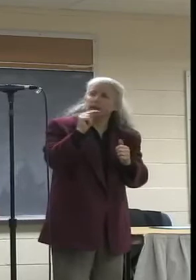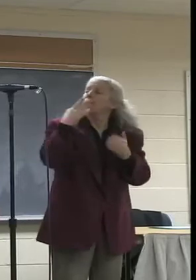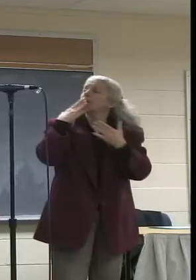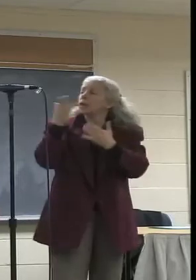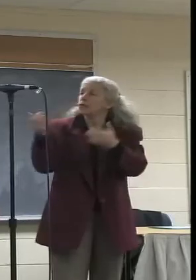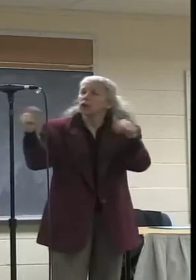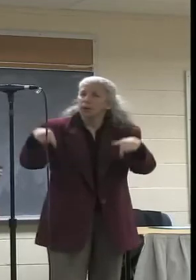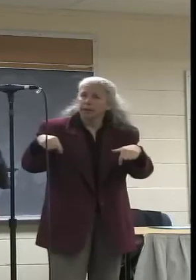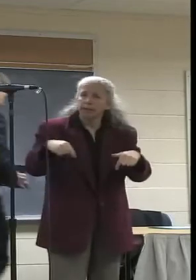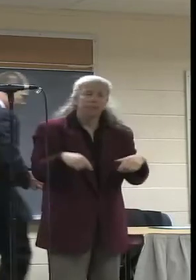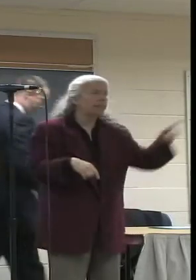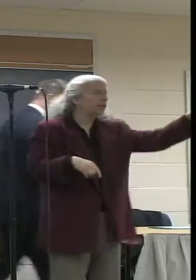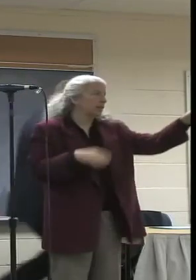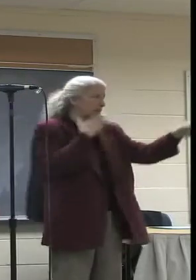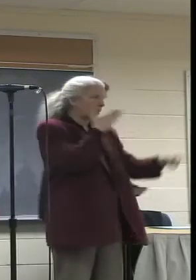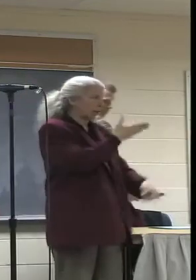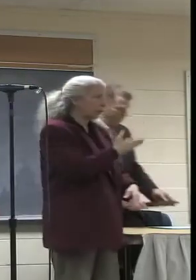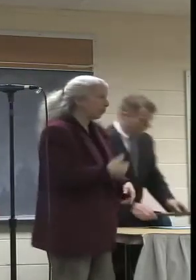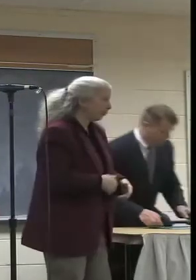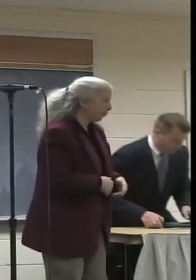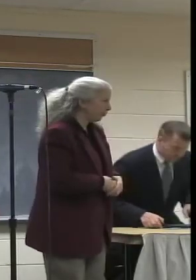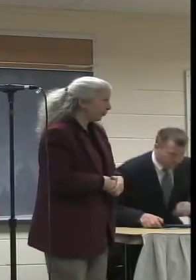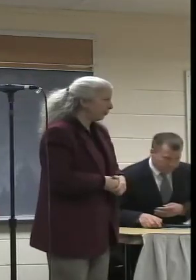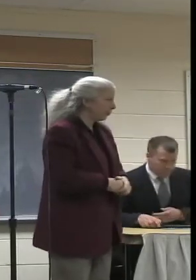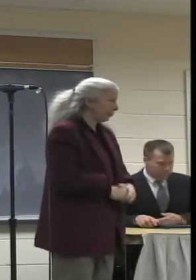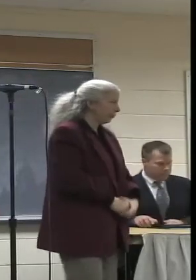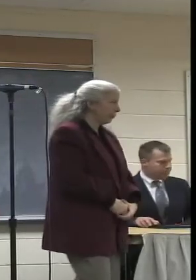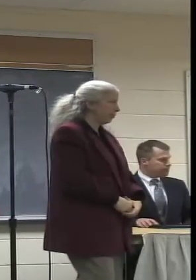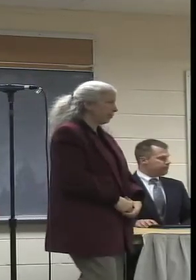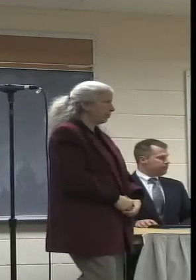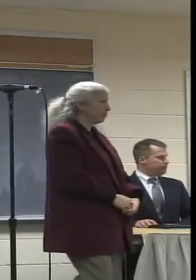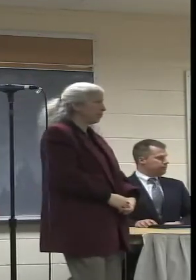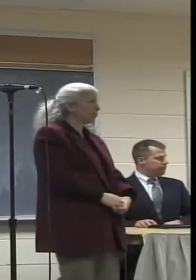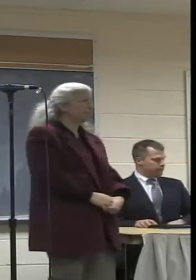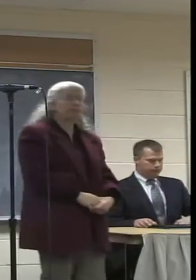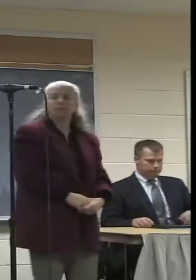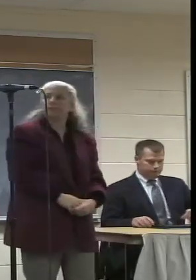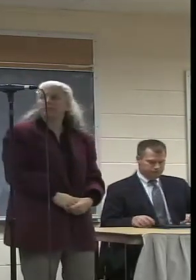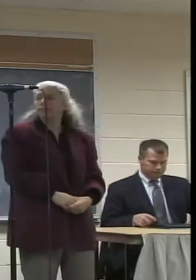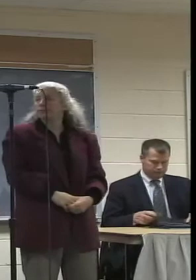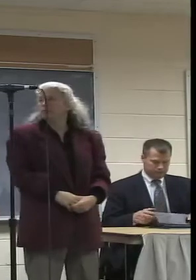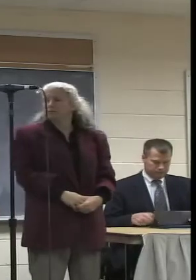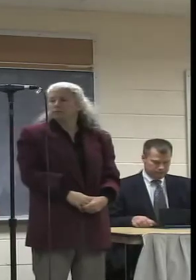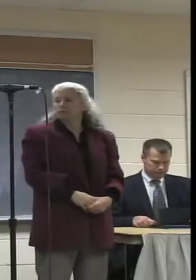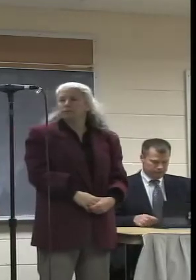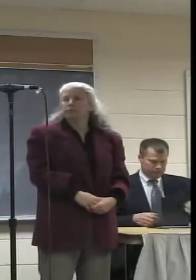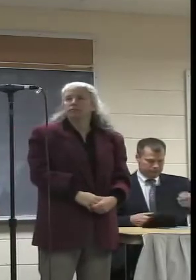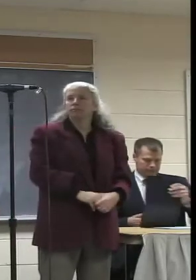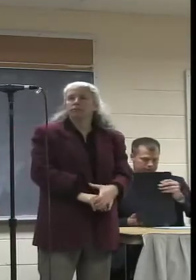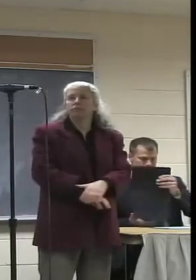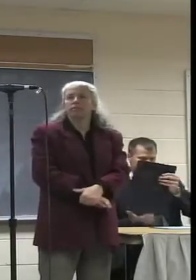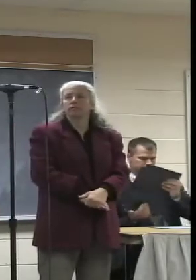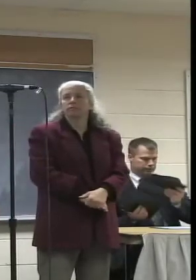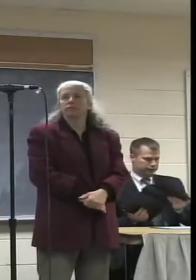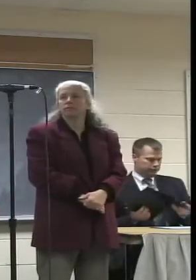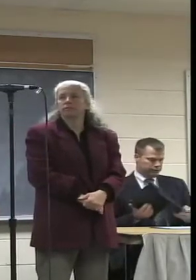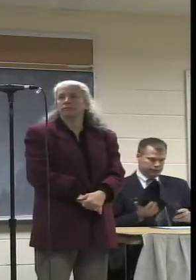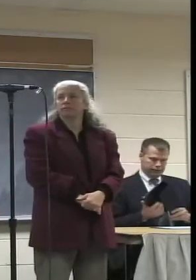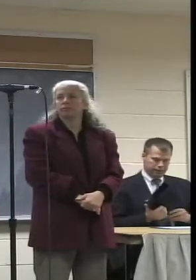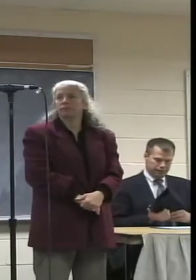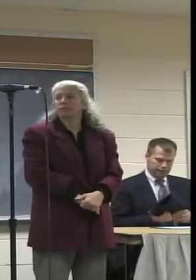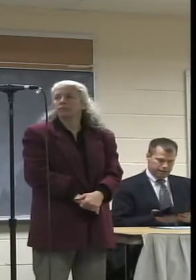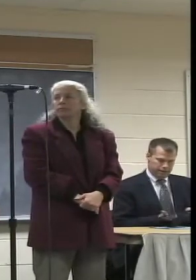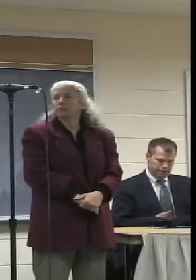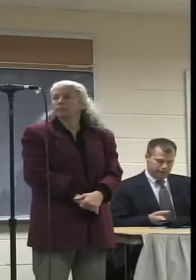Thank you. you, Mayor Narkiewicz. And you can start coming up to the podium. We have Steve Eldridge. And remember to just state your